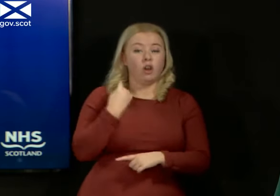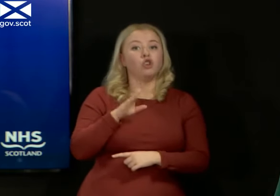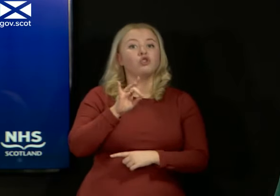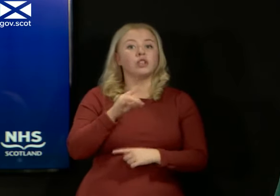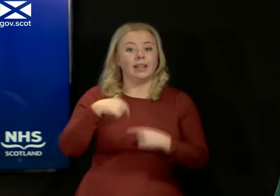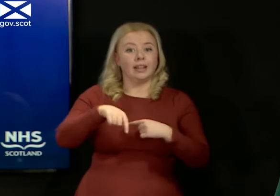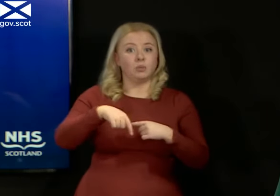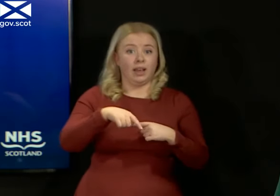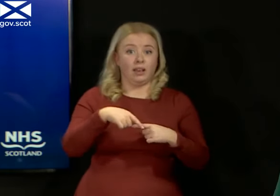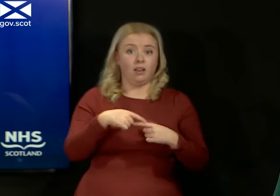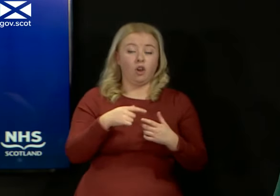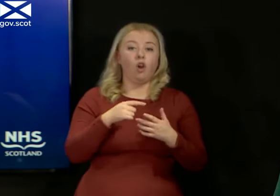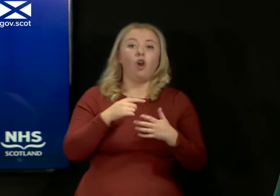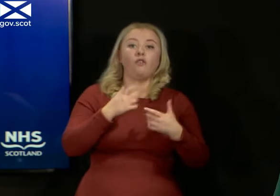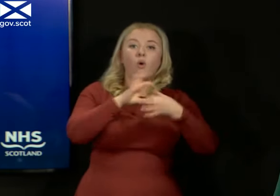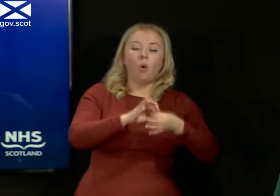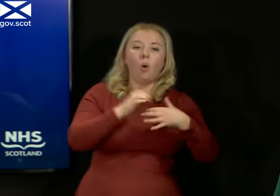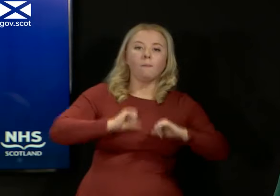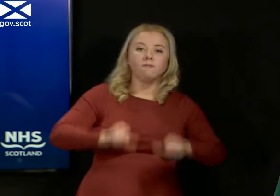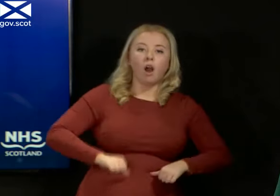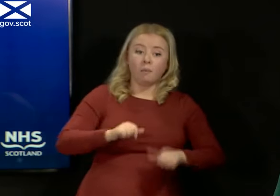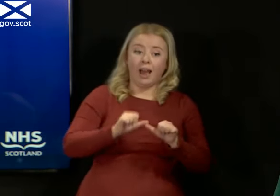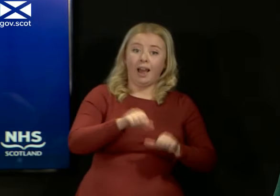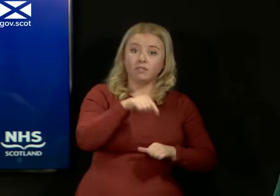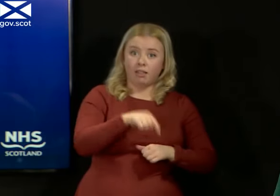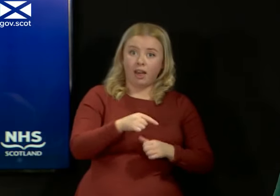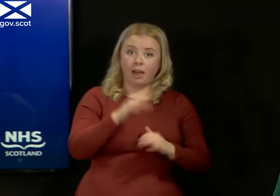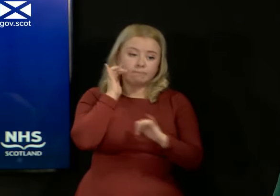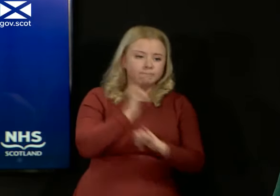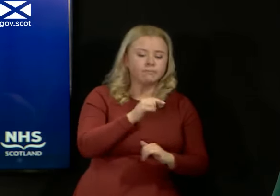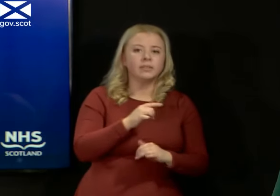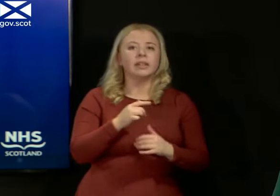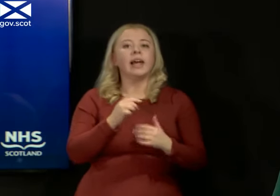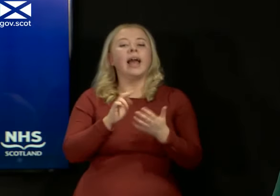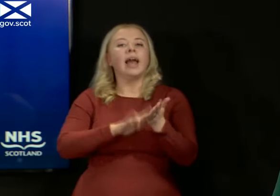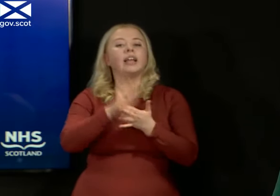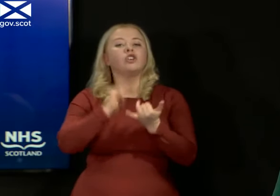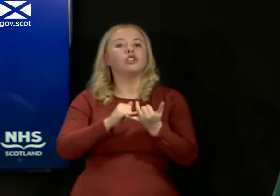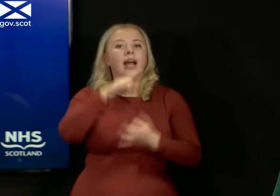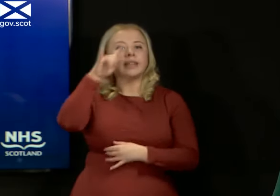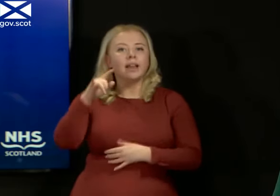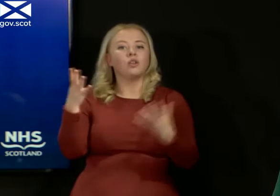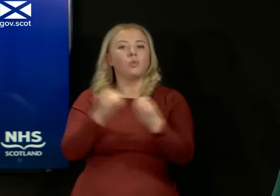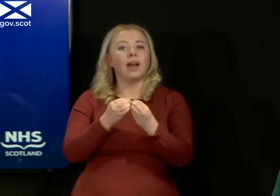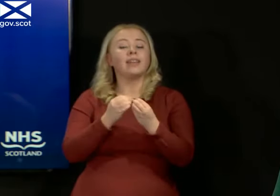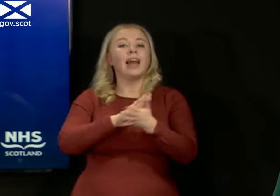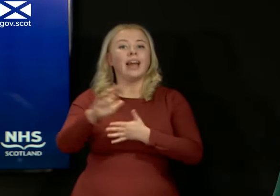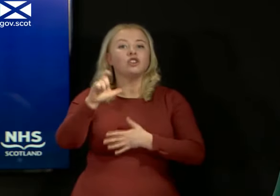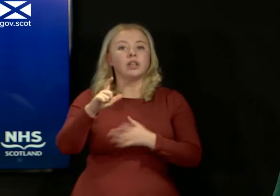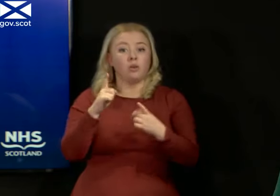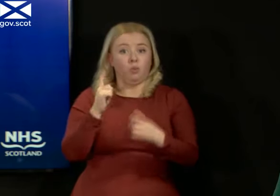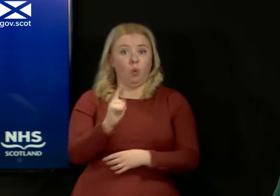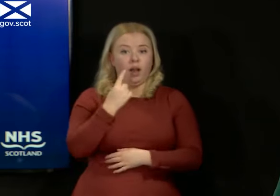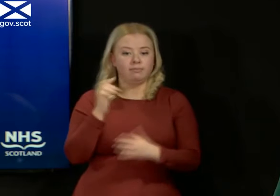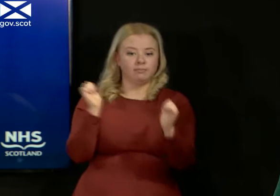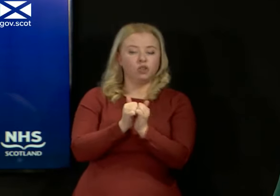Following that inspection, NHS Highland has agreed with HC1, the owner of that care home, to provide